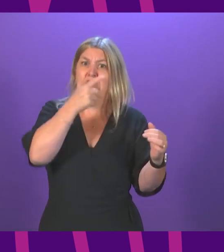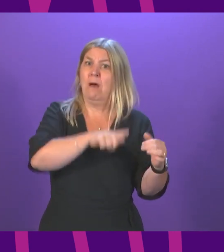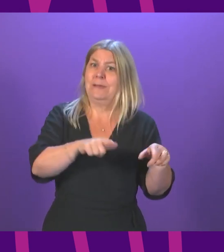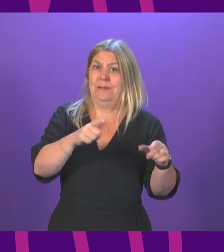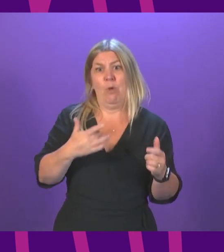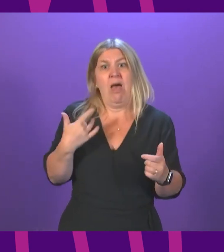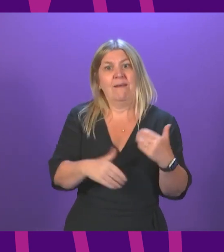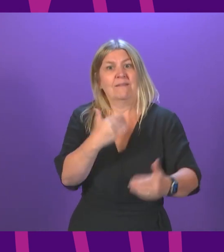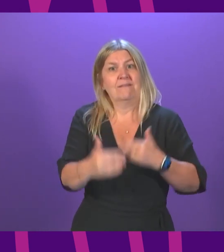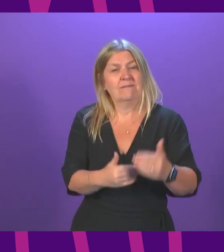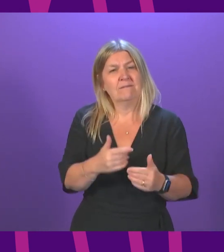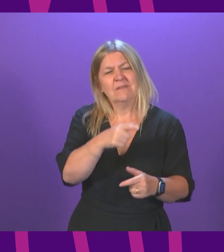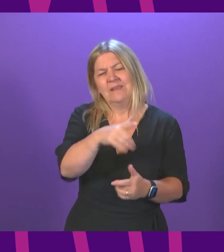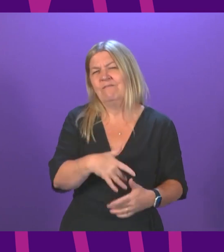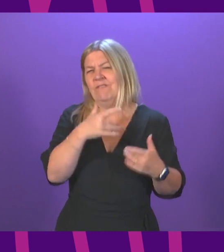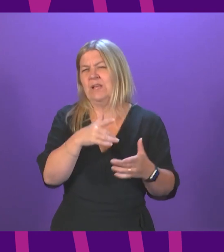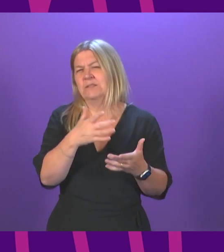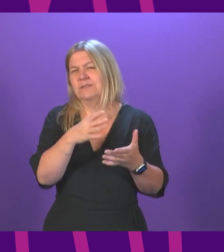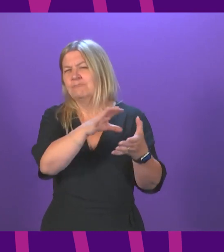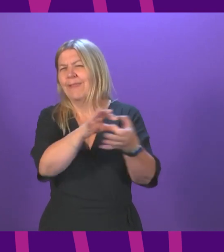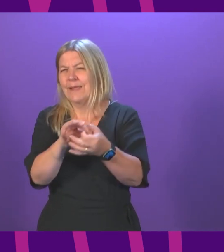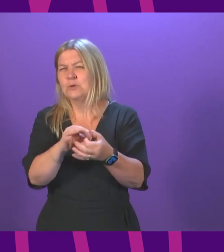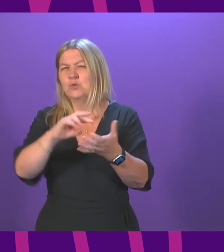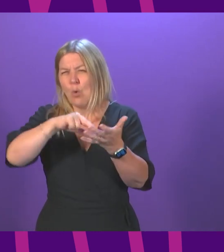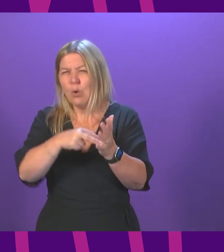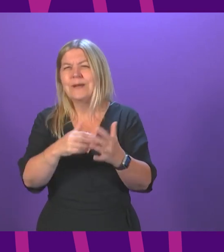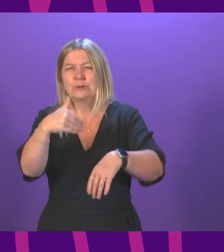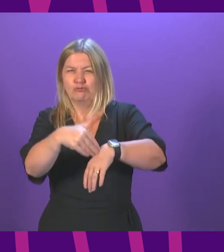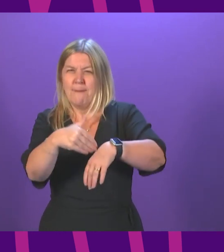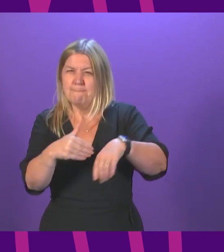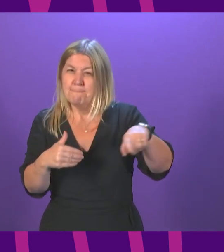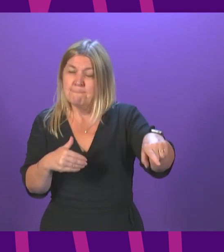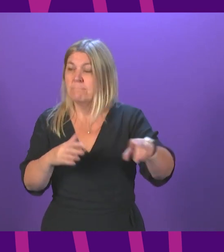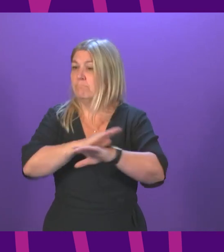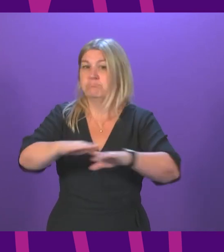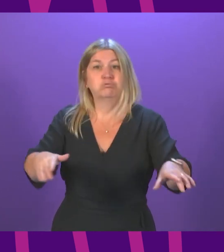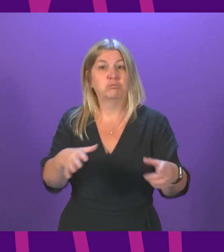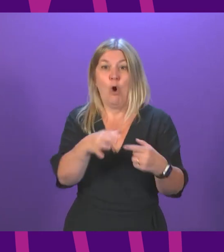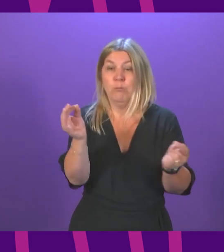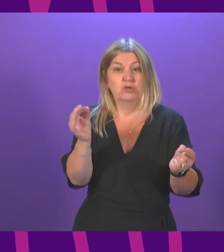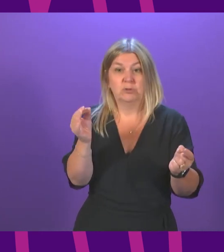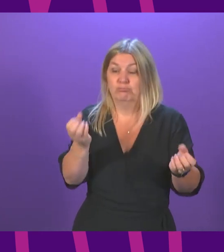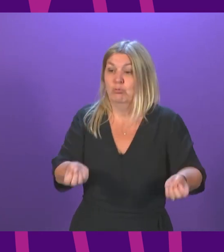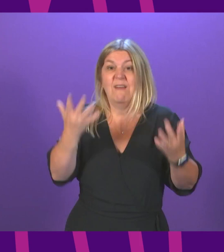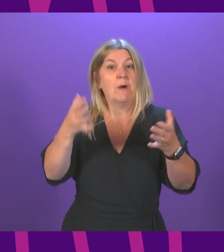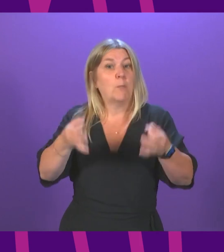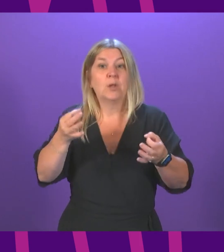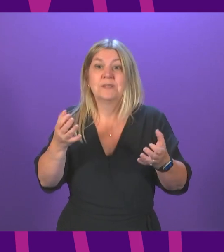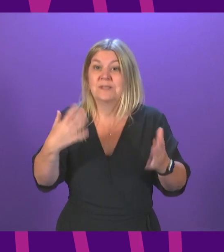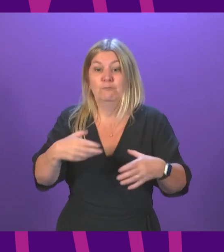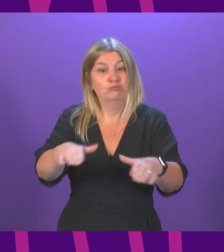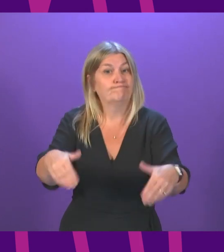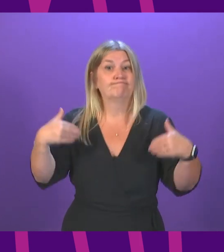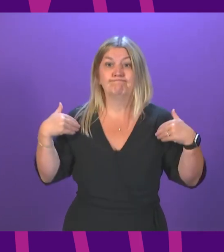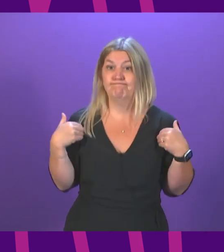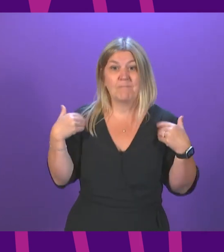organised crime. And he tells me that he now has no option but to quit politics. Will